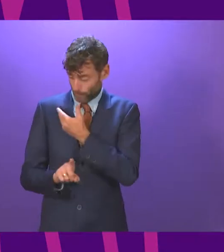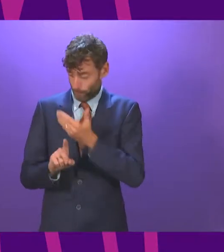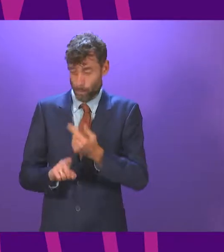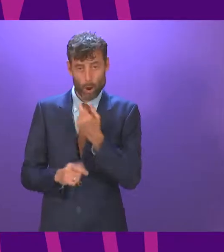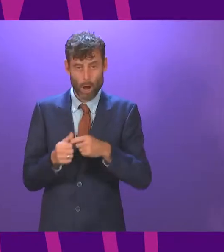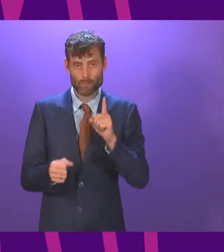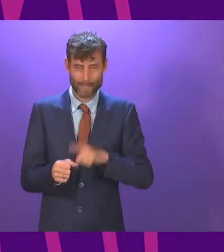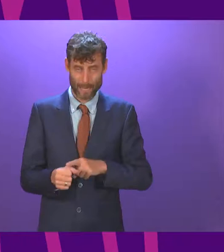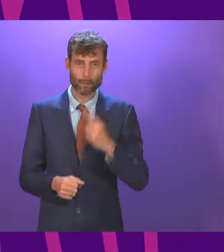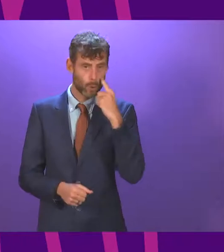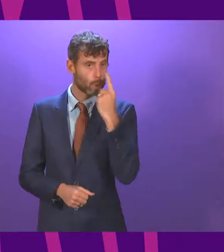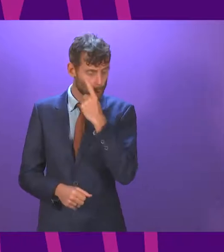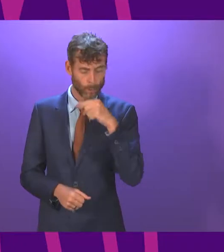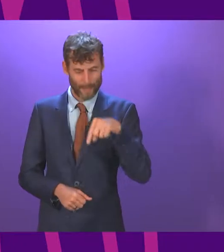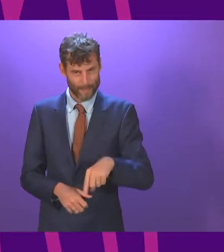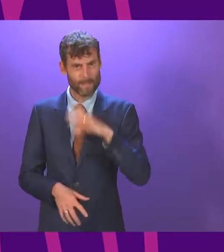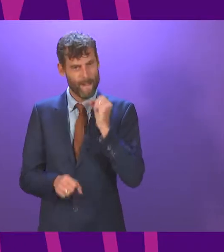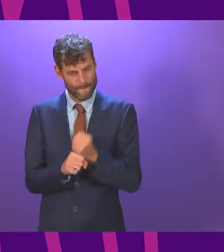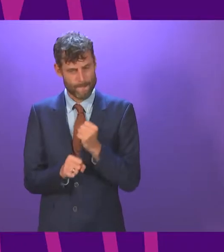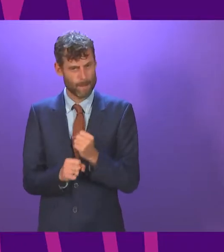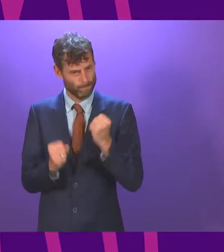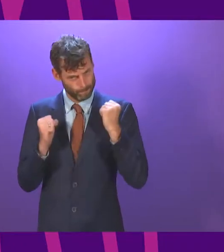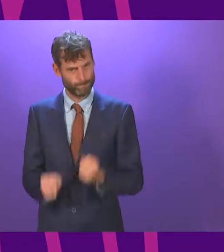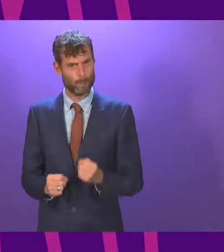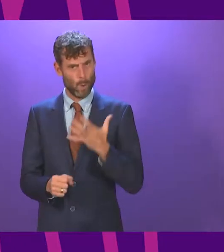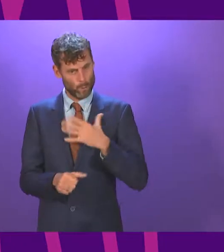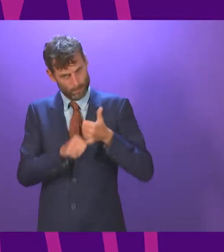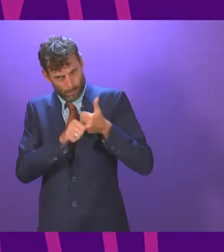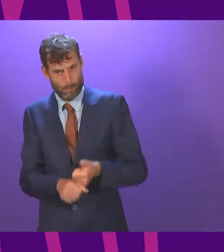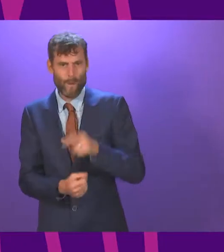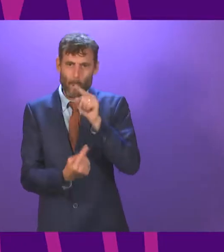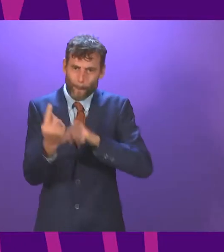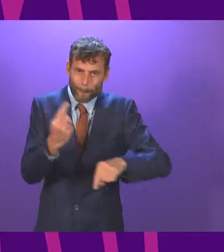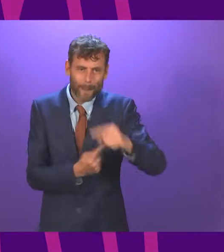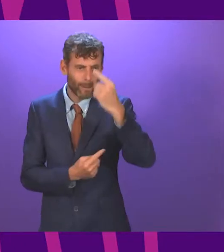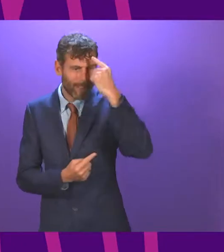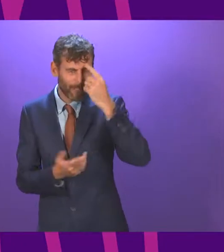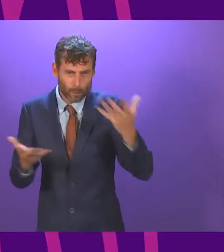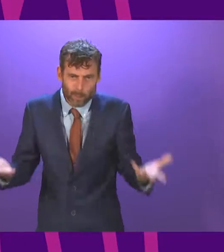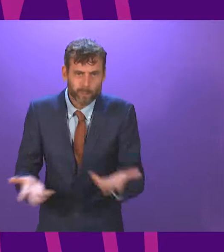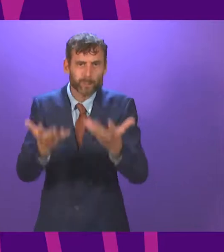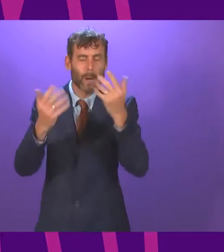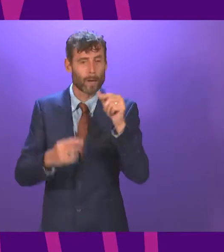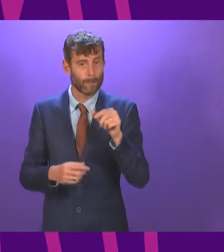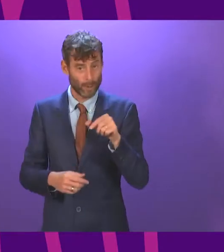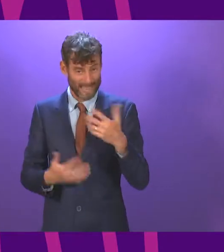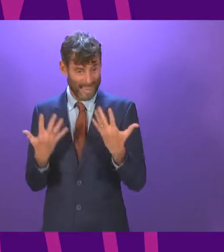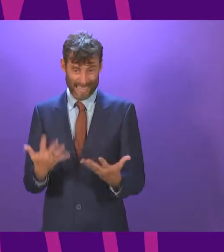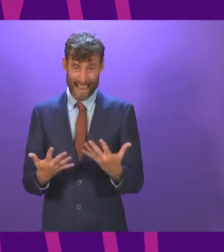work carried out so far is an illustration of the seriousness and the responsibility which the Scottish Government is navigating our country through one of the most